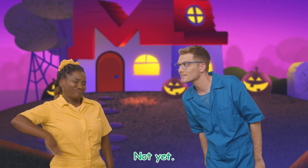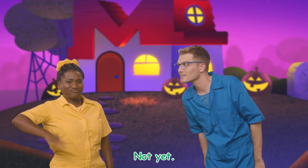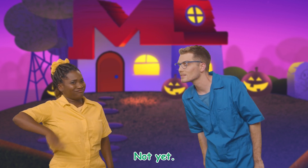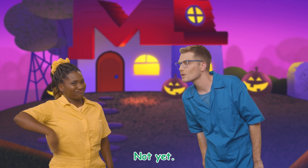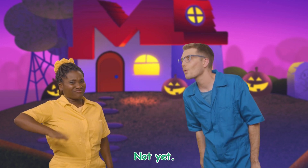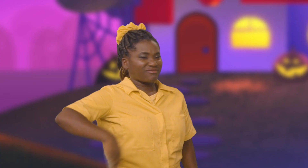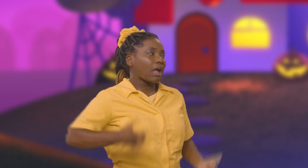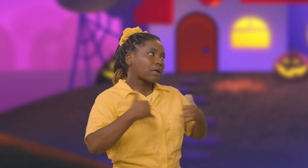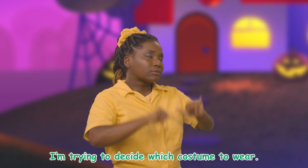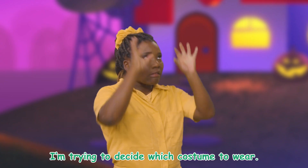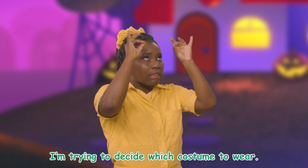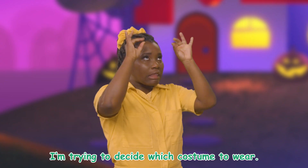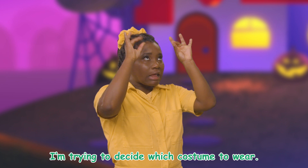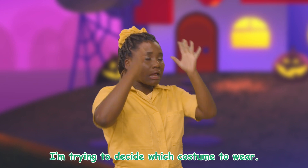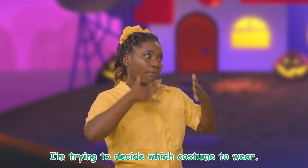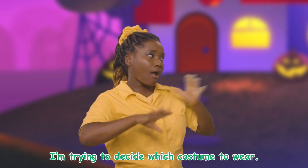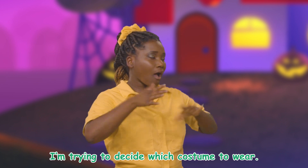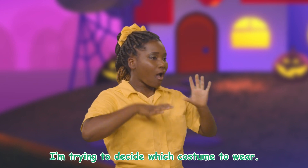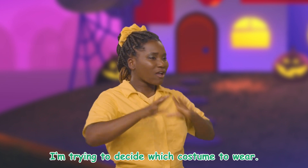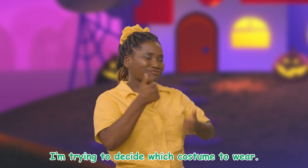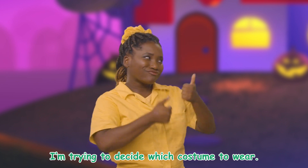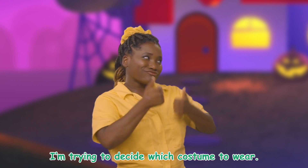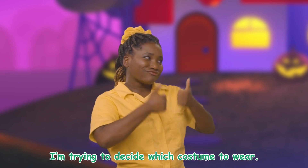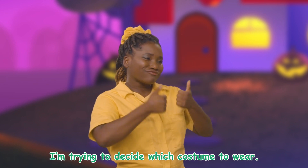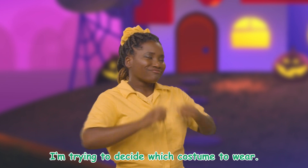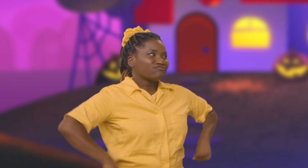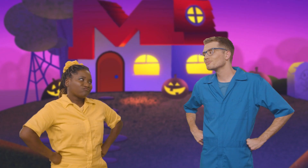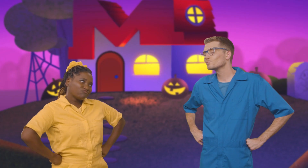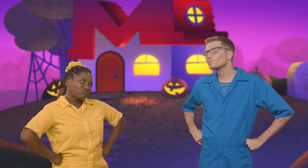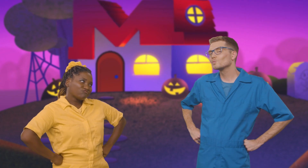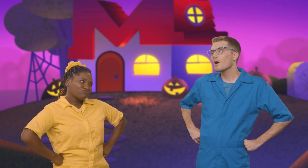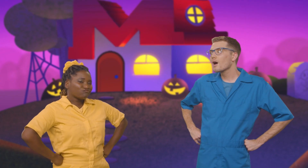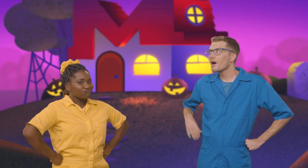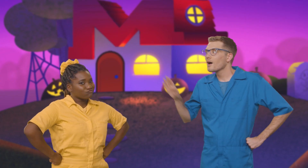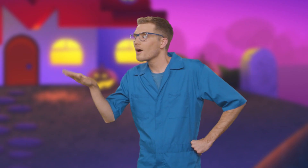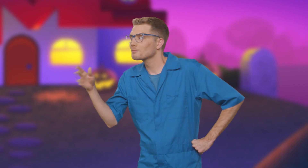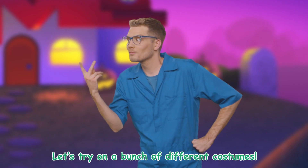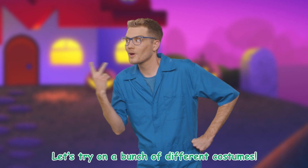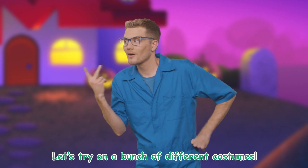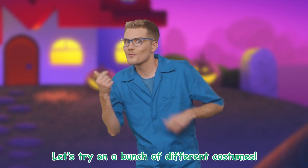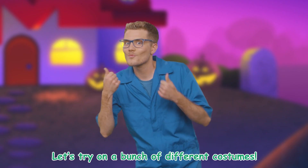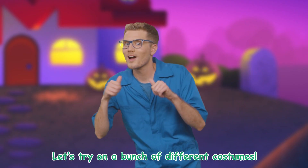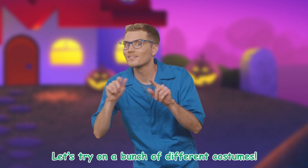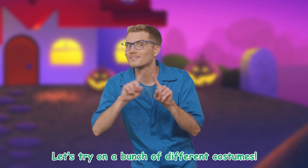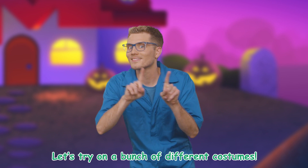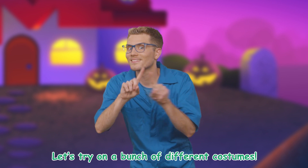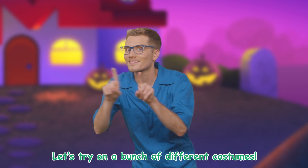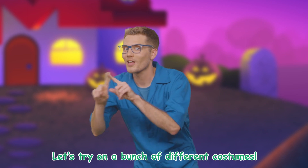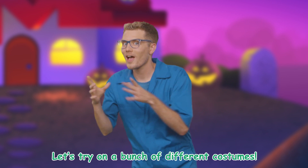yet! I'm trying to decide on which costume to wear! Let's try on a bunch of different